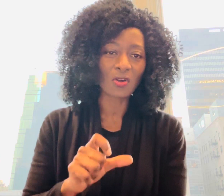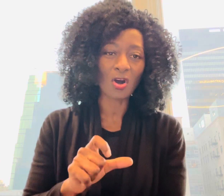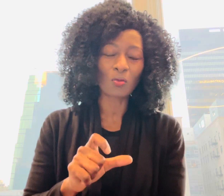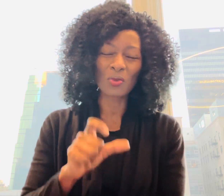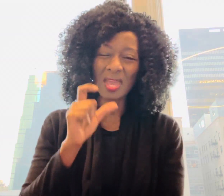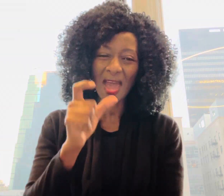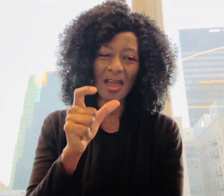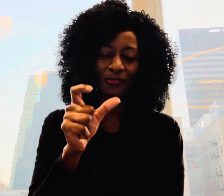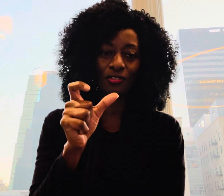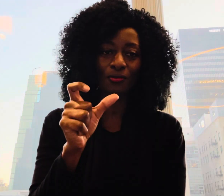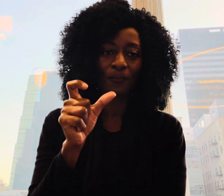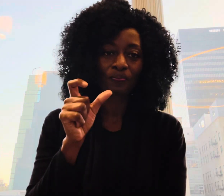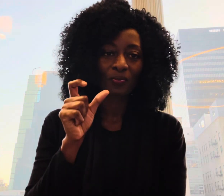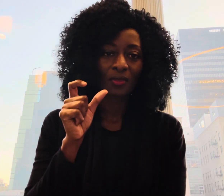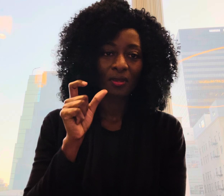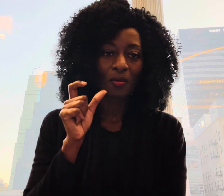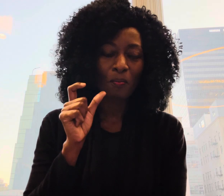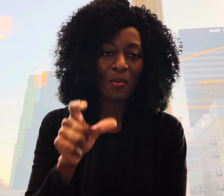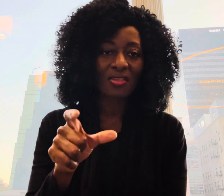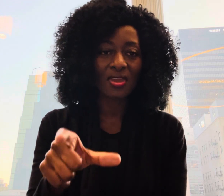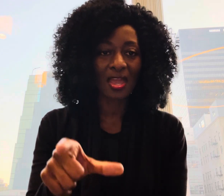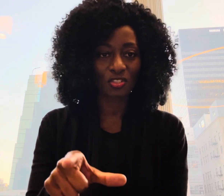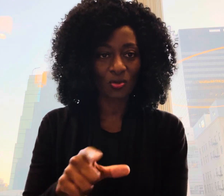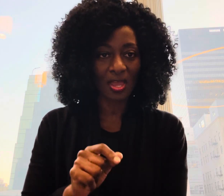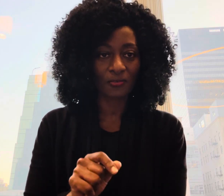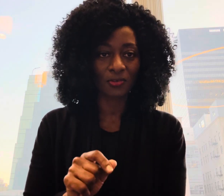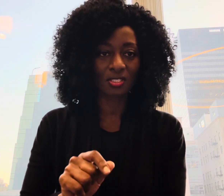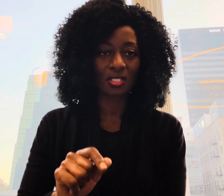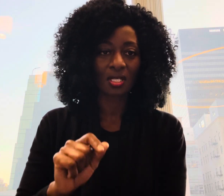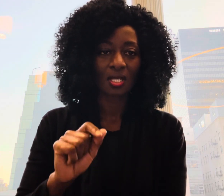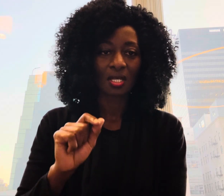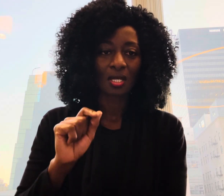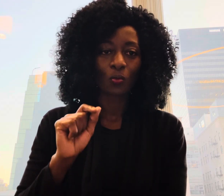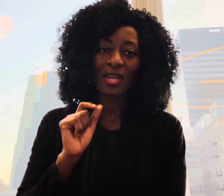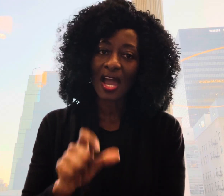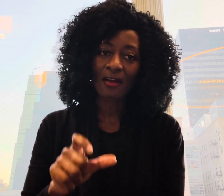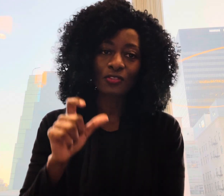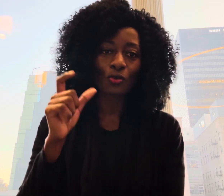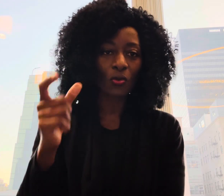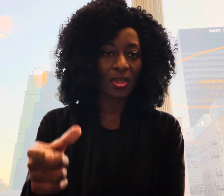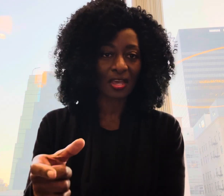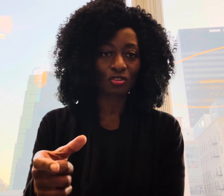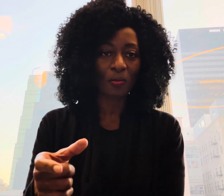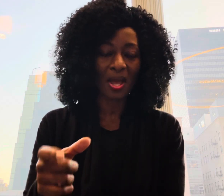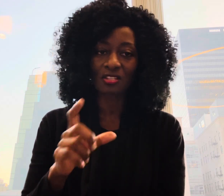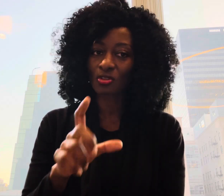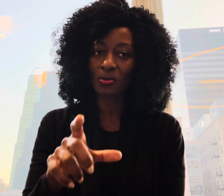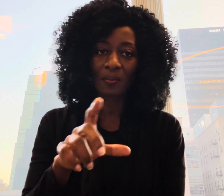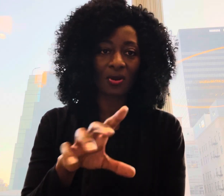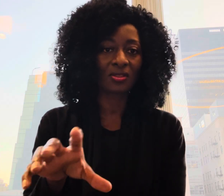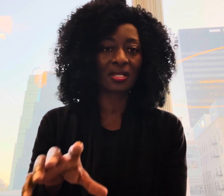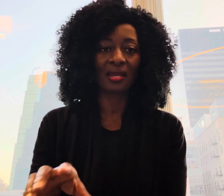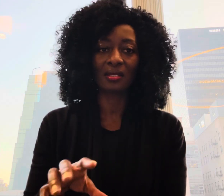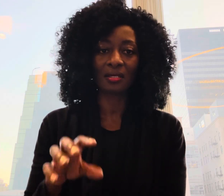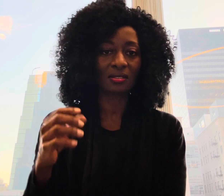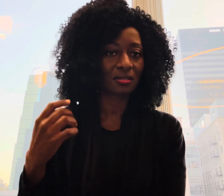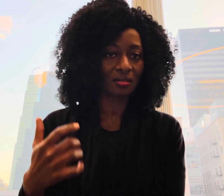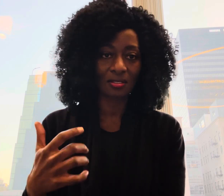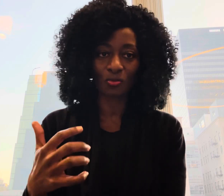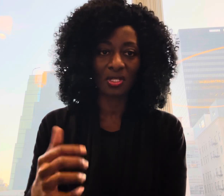god we have to make the extra effort we have to go the extra mile sorry about the lighting it's it's really